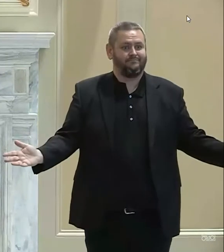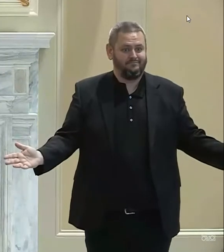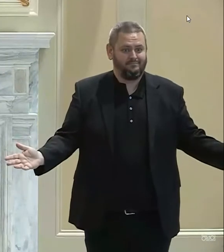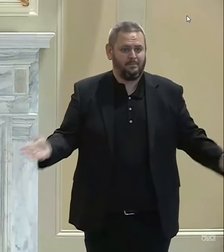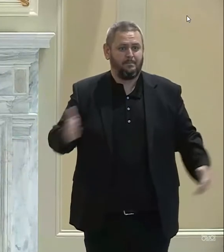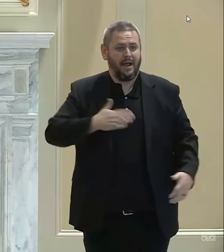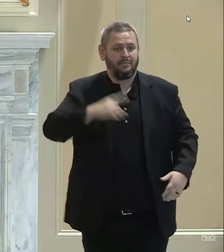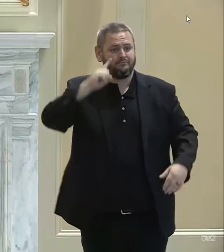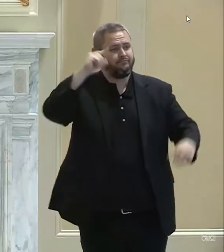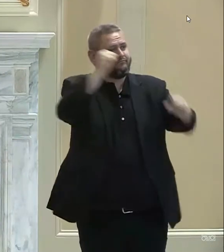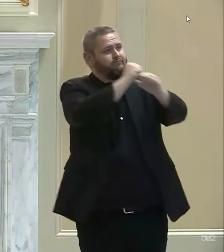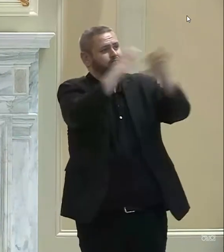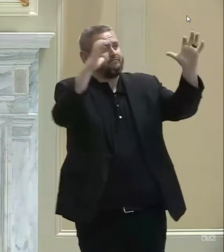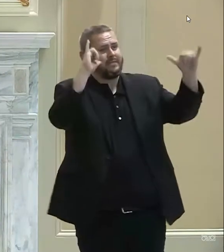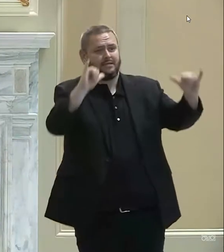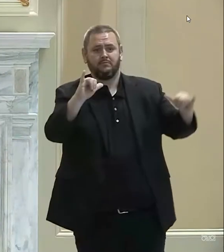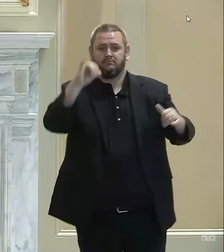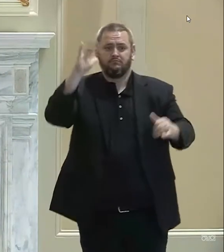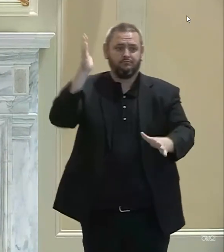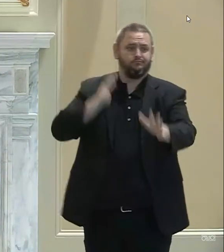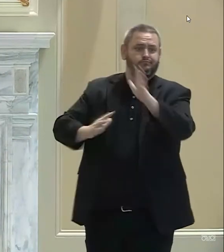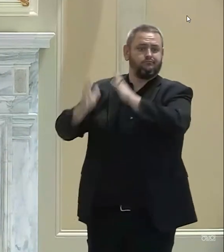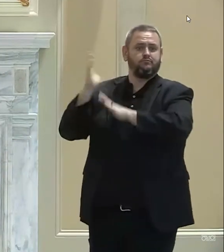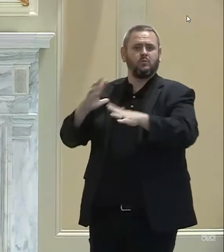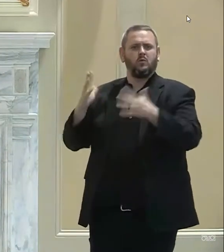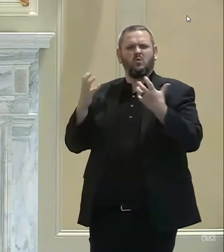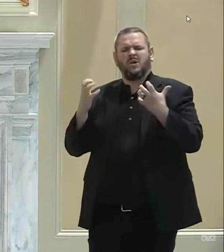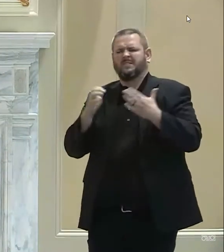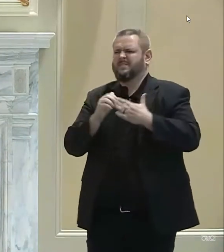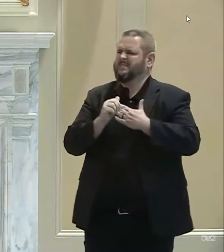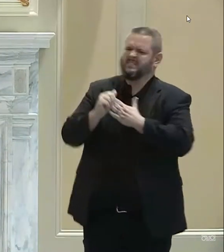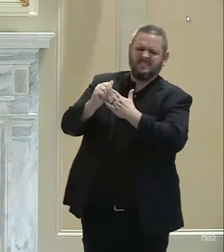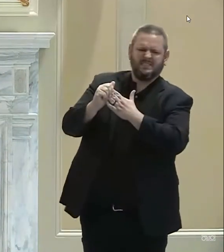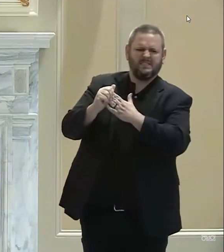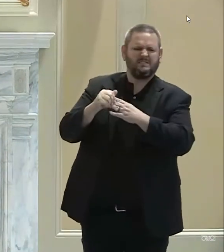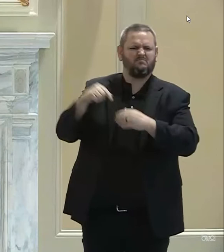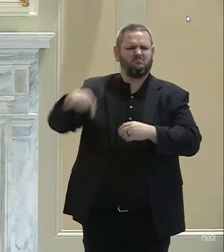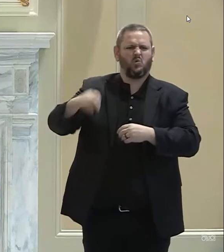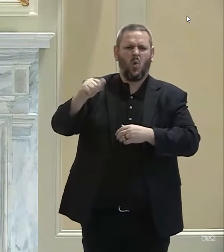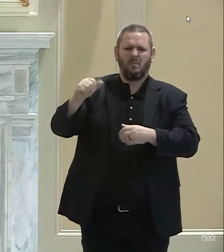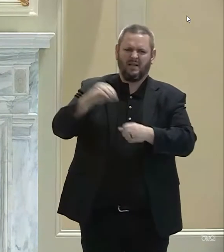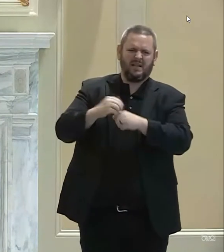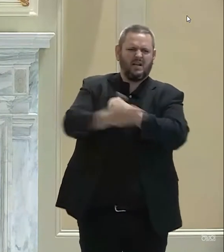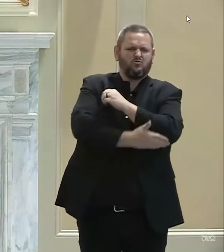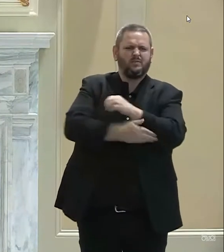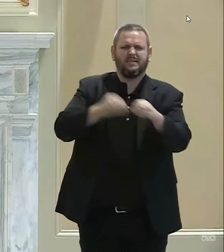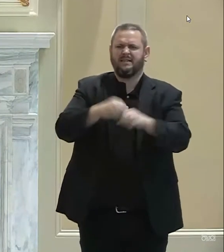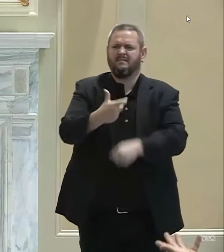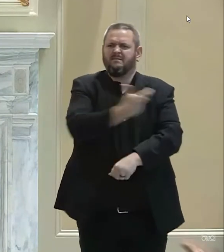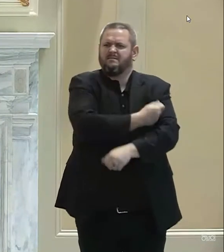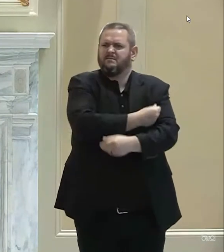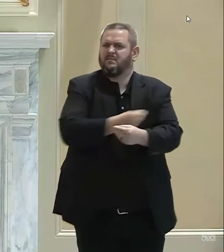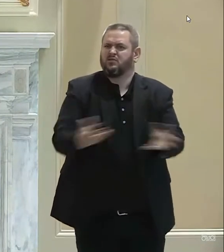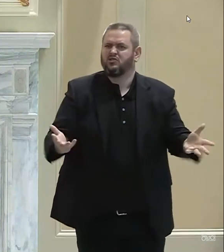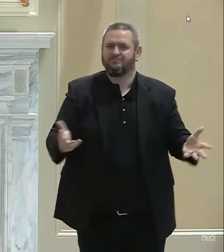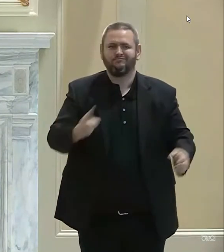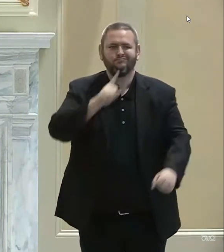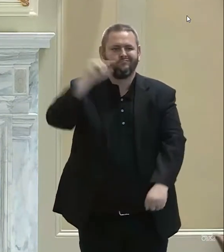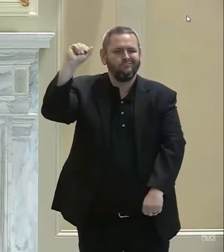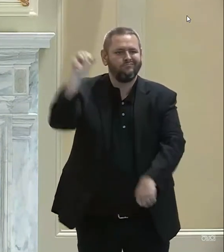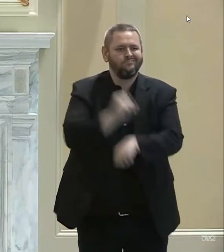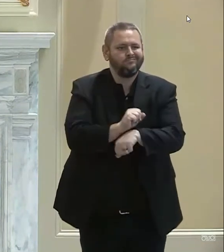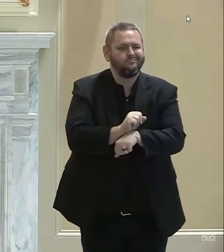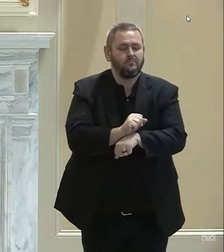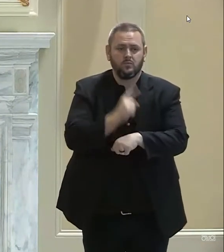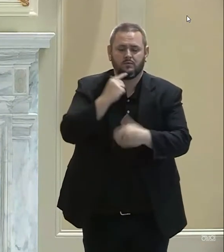the country in vaccines administered. And I want to thank our team, all the hard work, Dr. Lance Fry for all